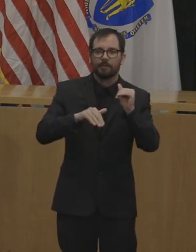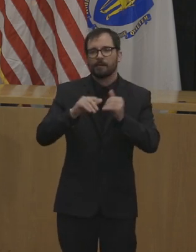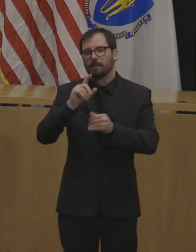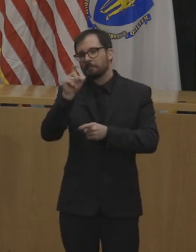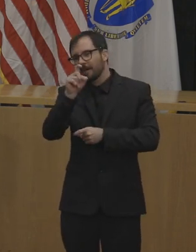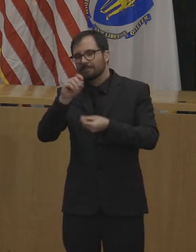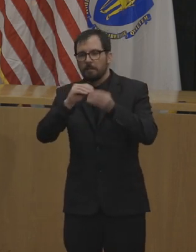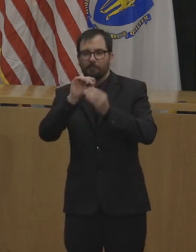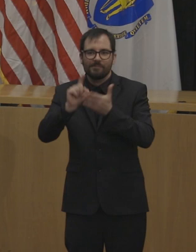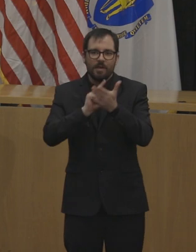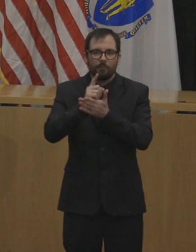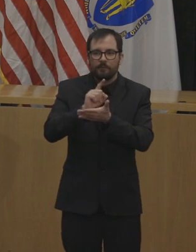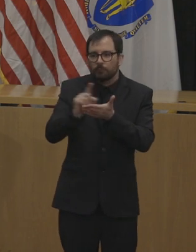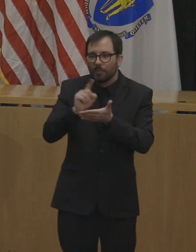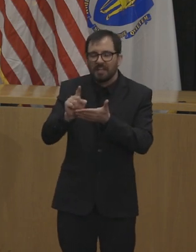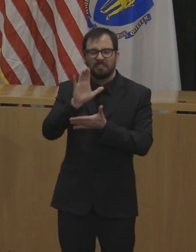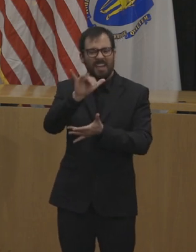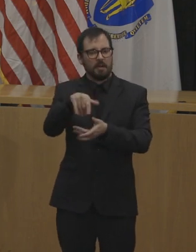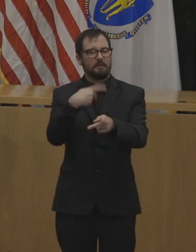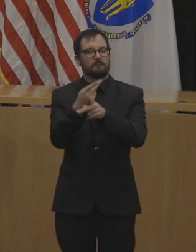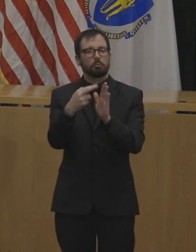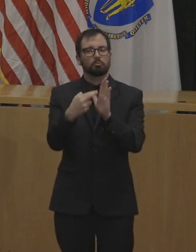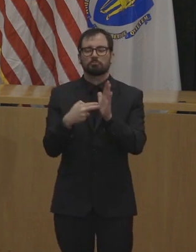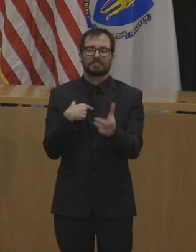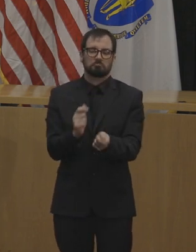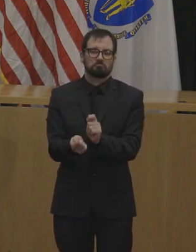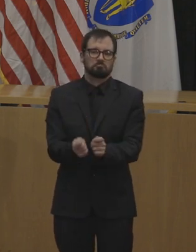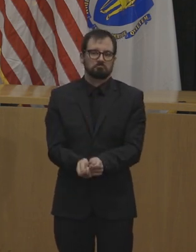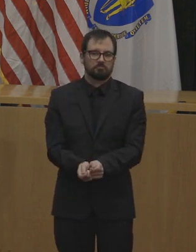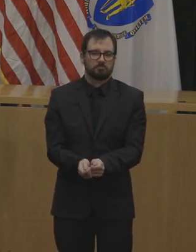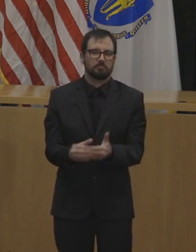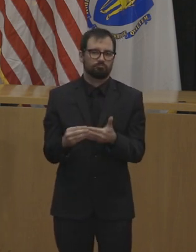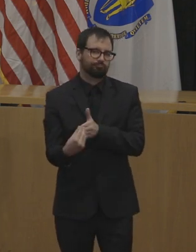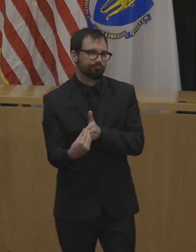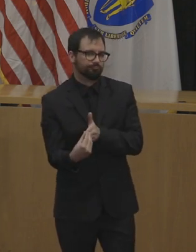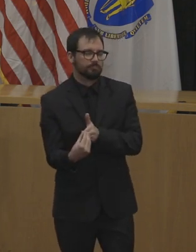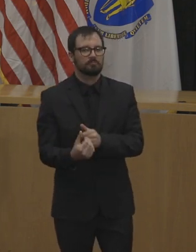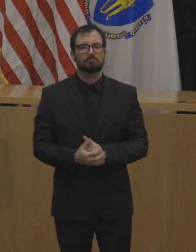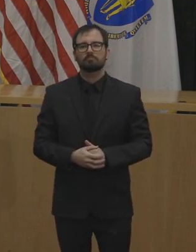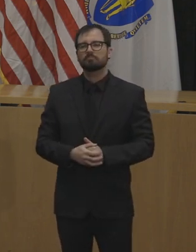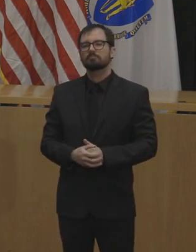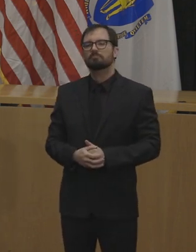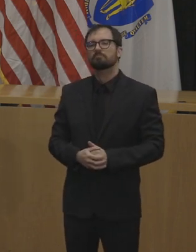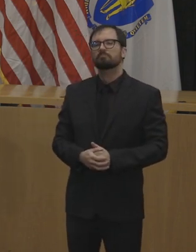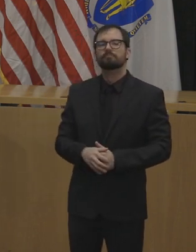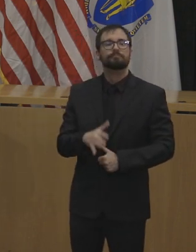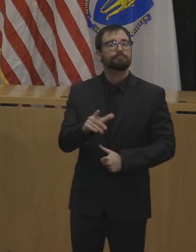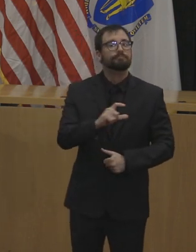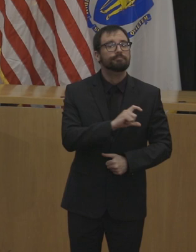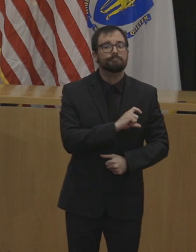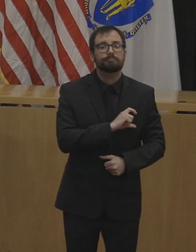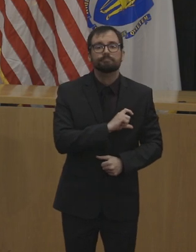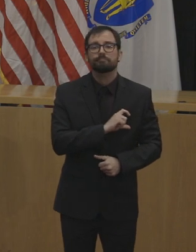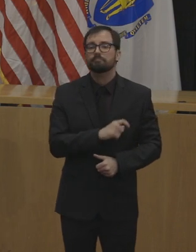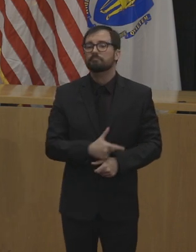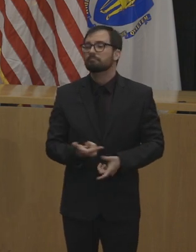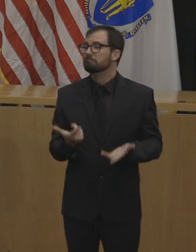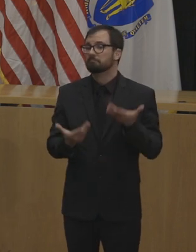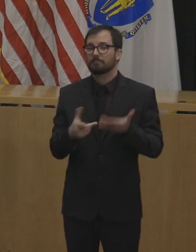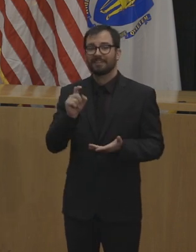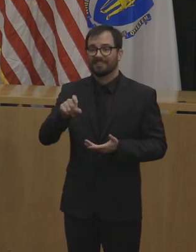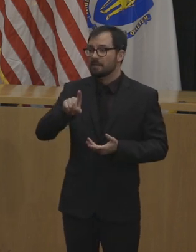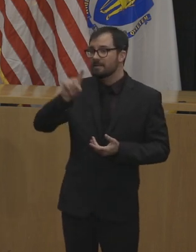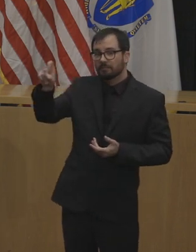enforcement and their process to get a search warrant on a criminal matter. The process requires them to go